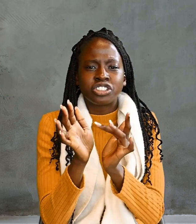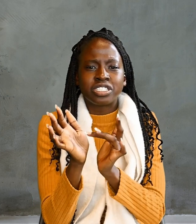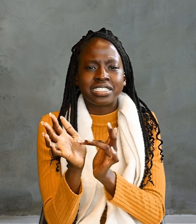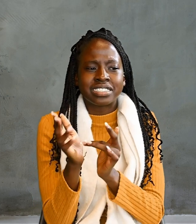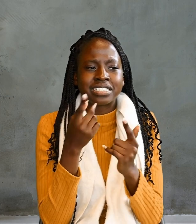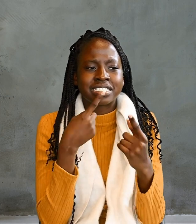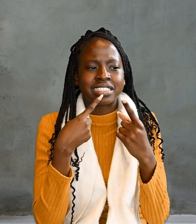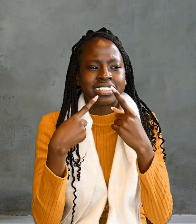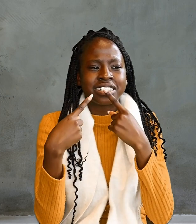Again.